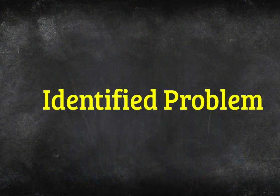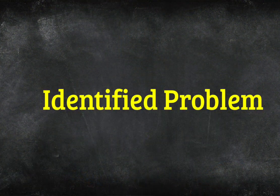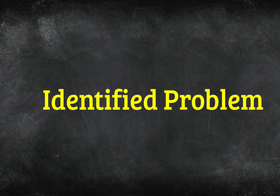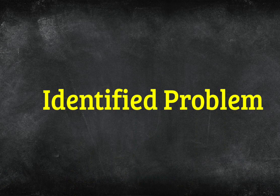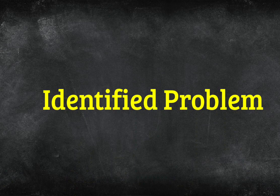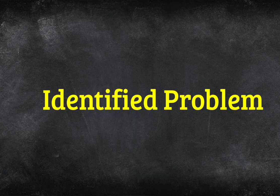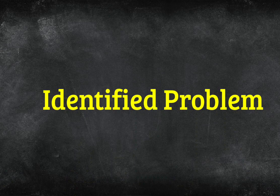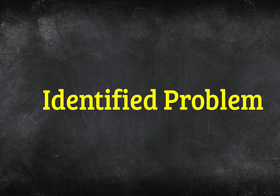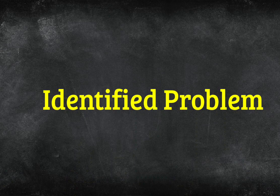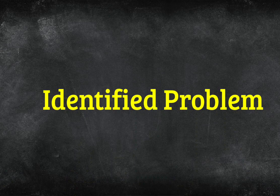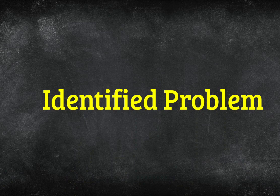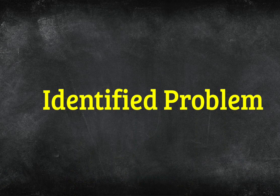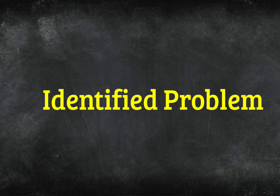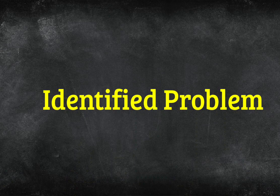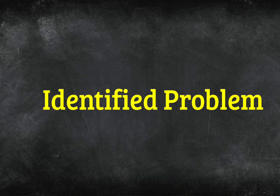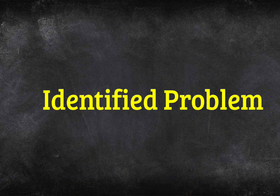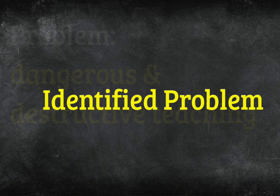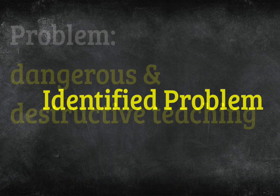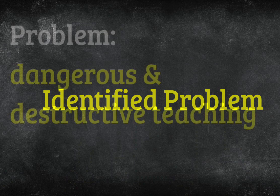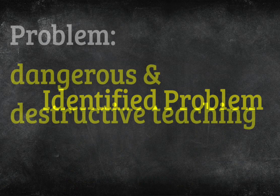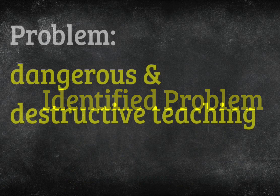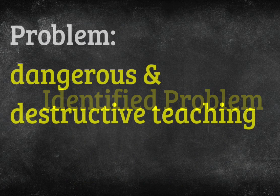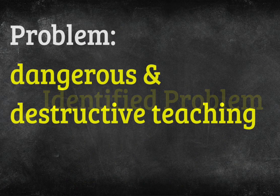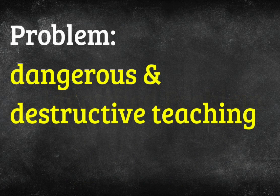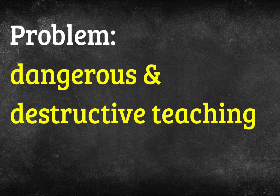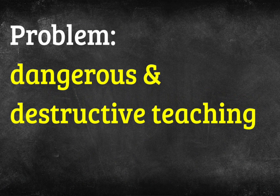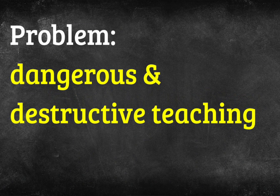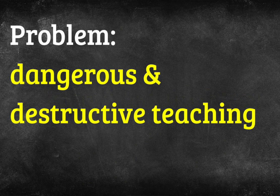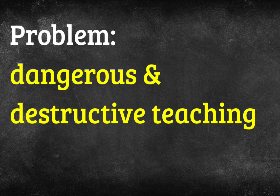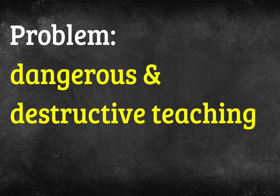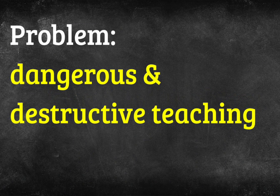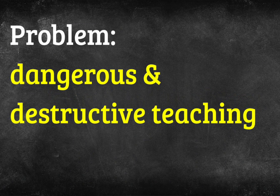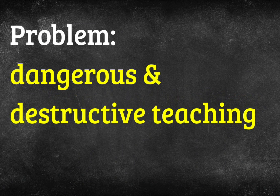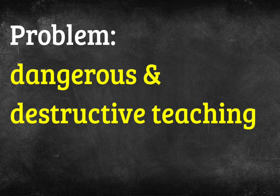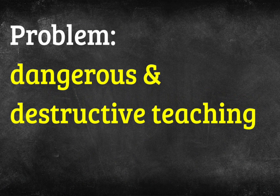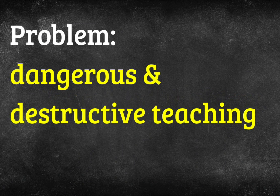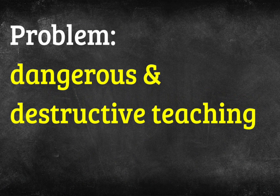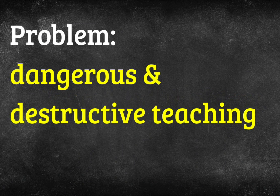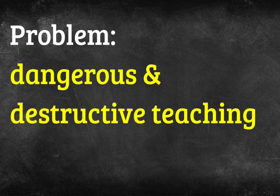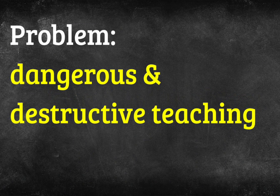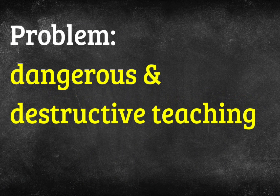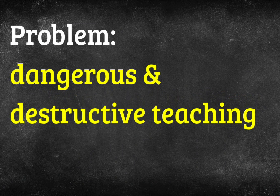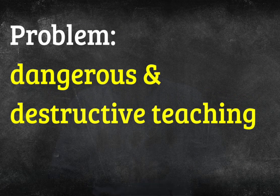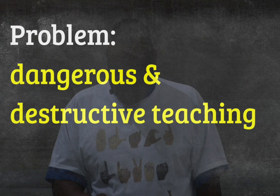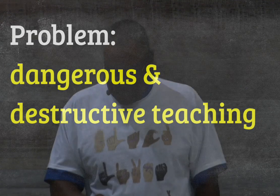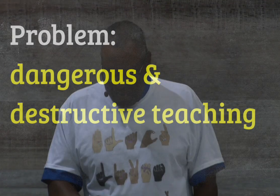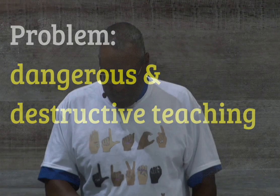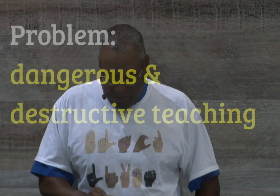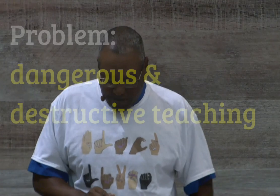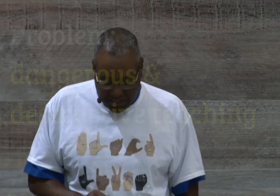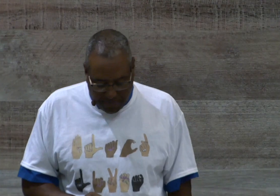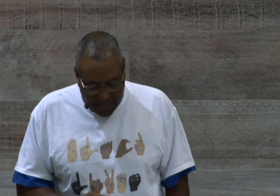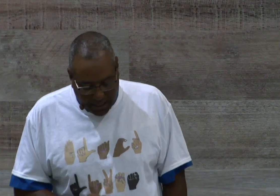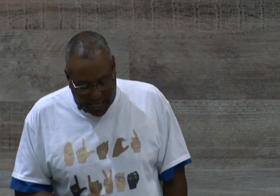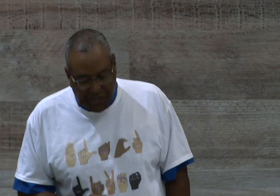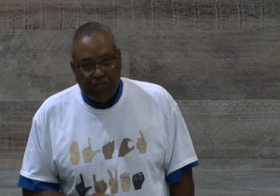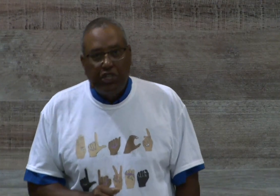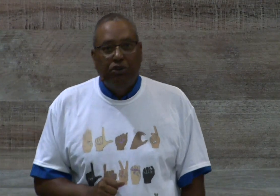problem, and the problem is dangerous and destructive teaching in the body of Christ. Let me raise up Galatians 2 and